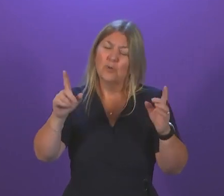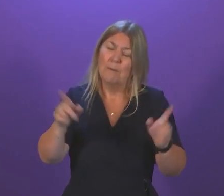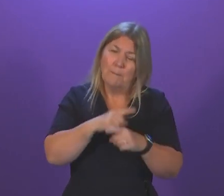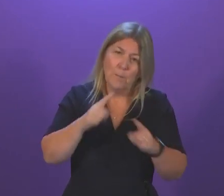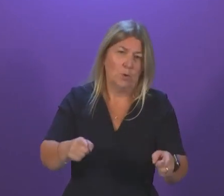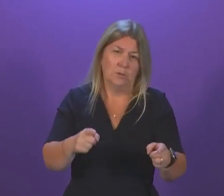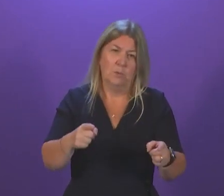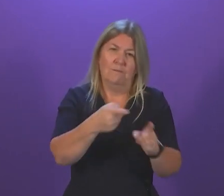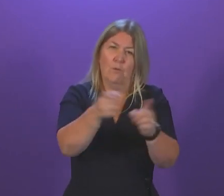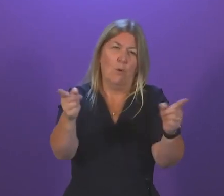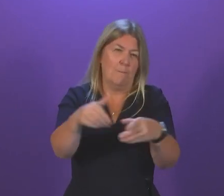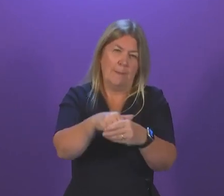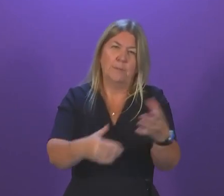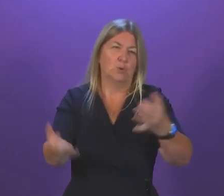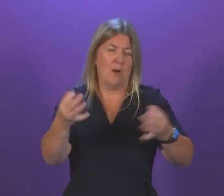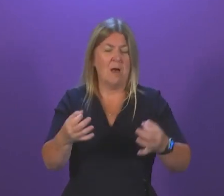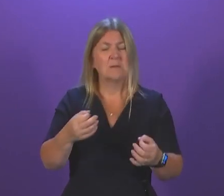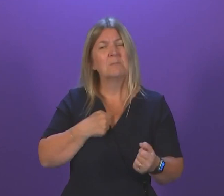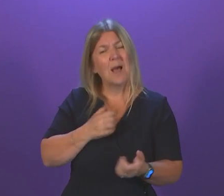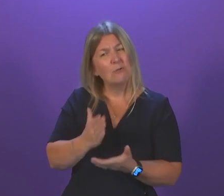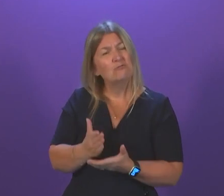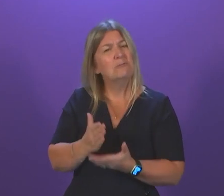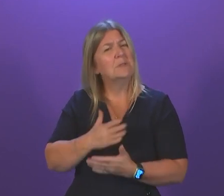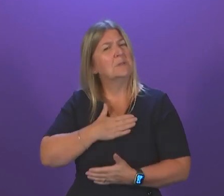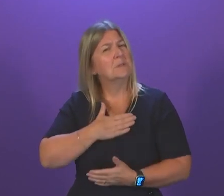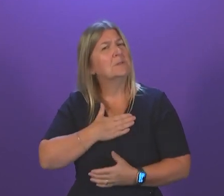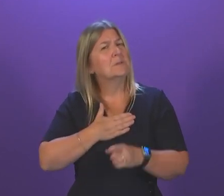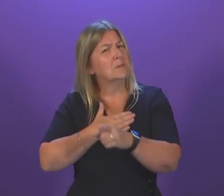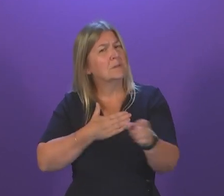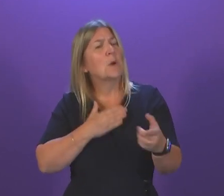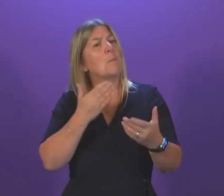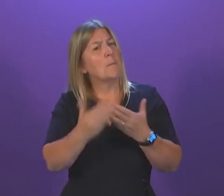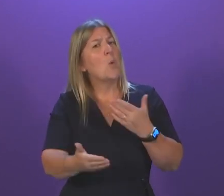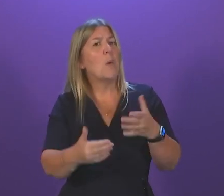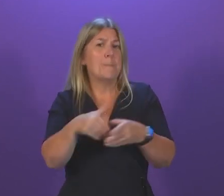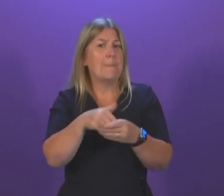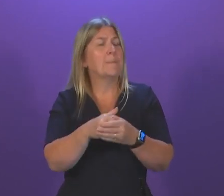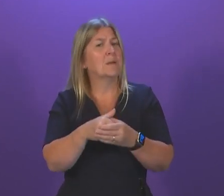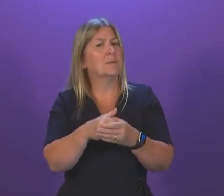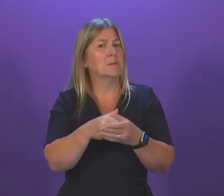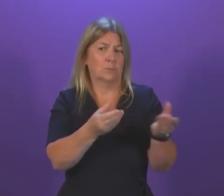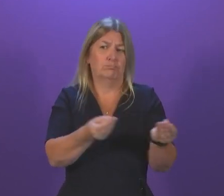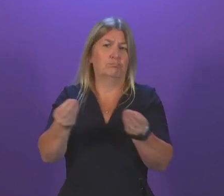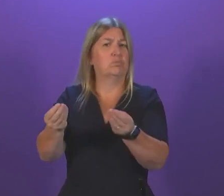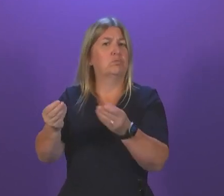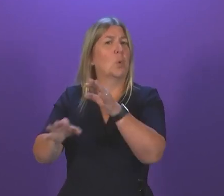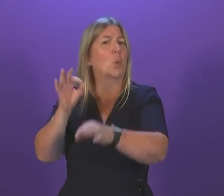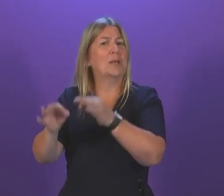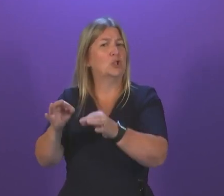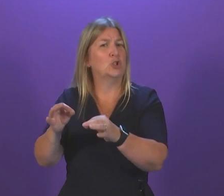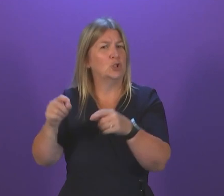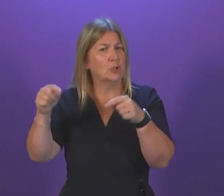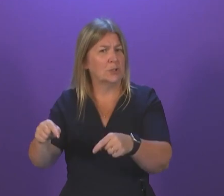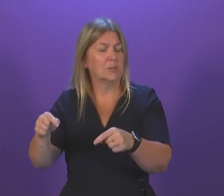possible today. I would very much like to enable more members to put questions to the First Minister at this session,